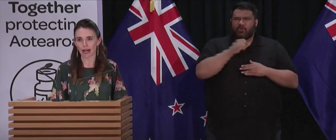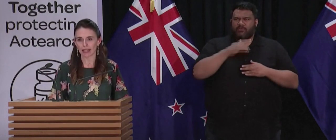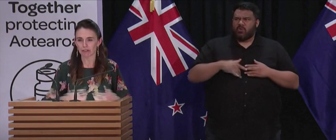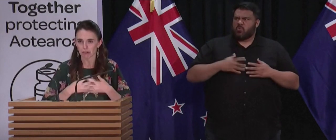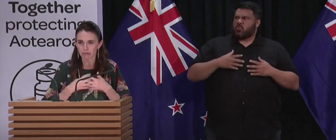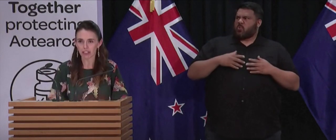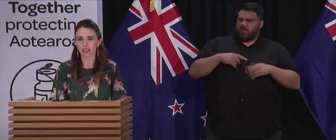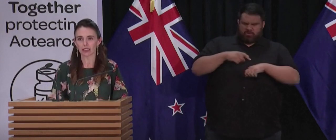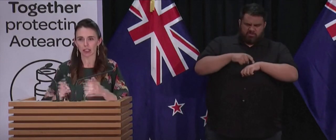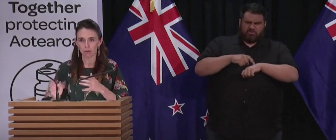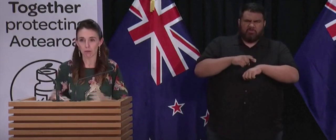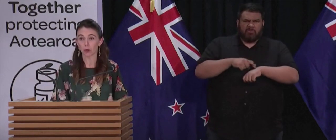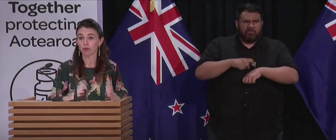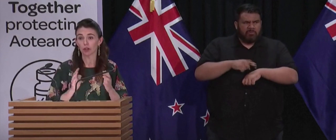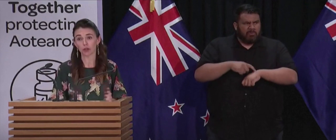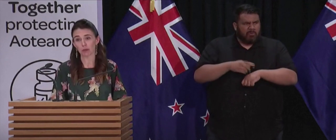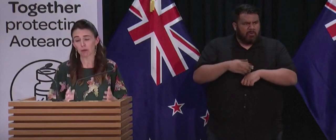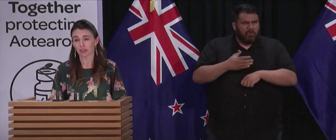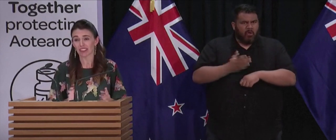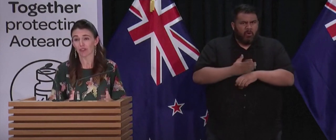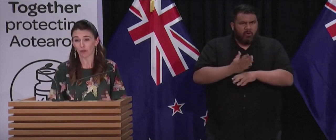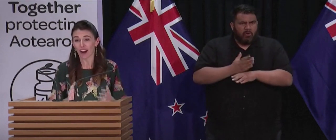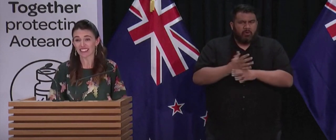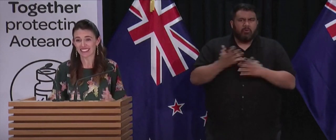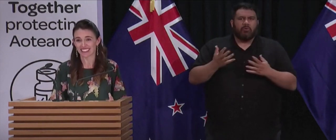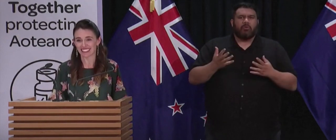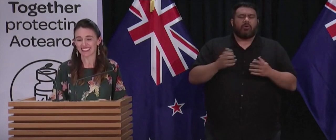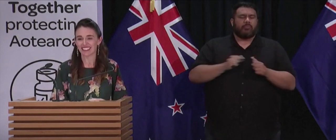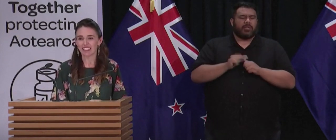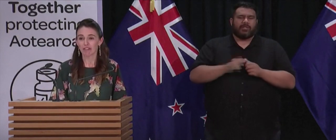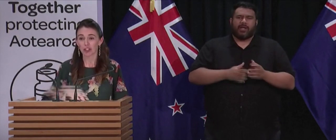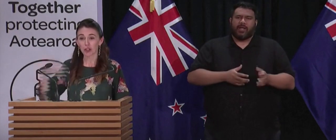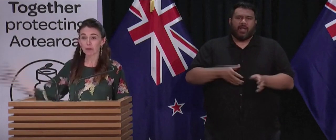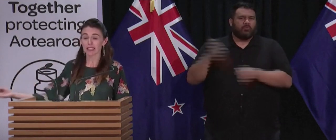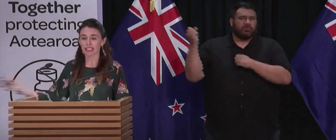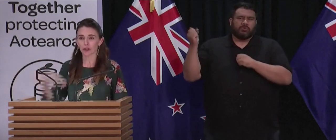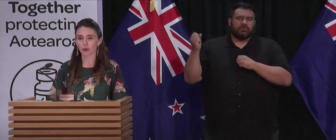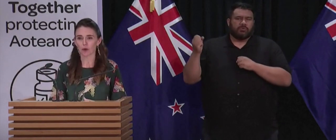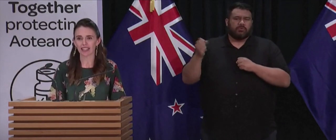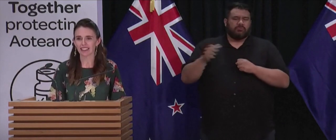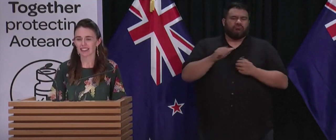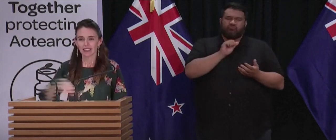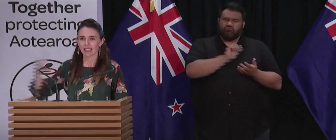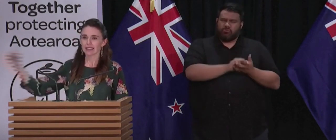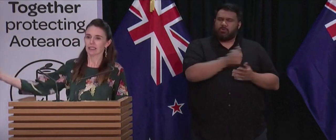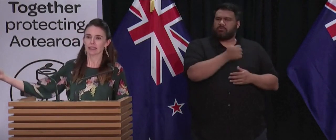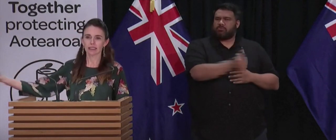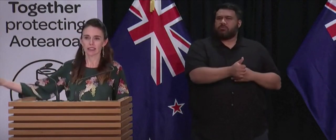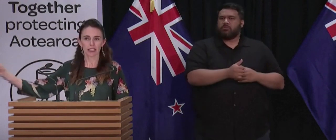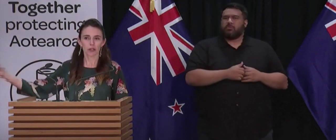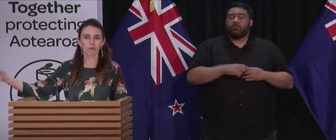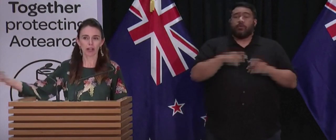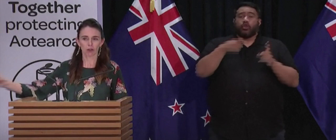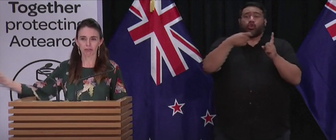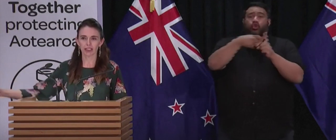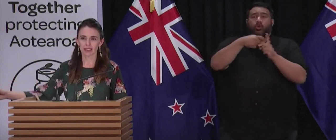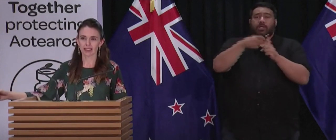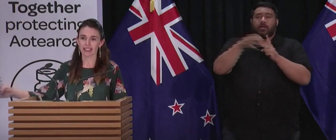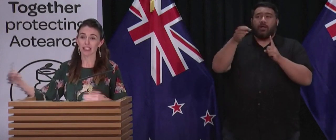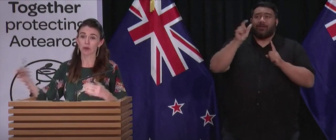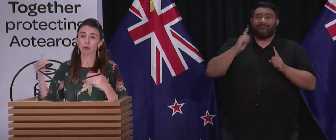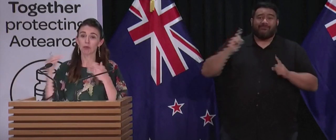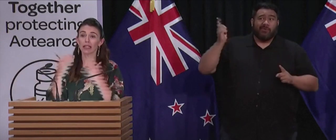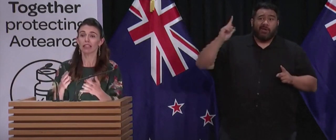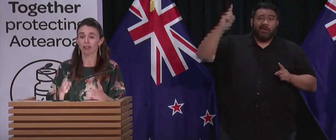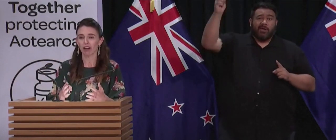straight away. If you feel it, move. So those people did the right thing. For the Kermadek earthquake, that's at a distance that you might not feel